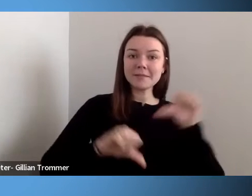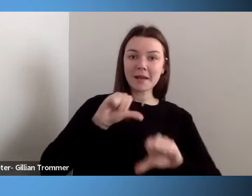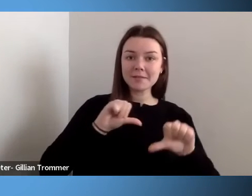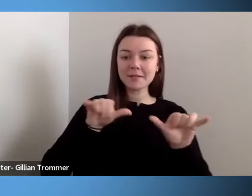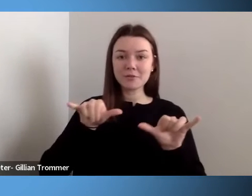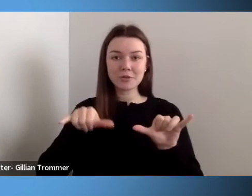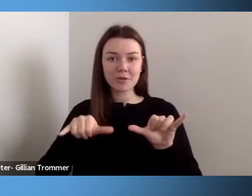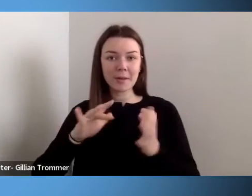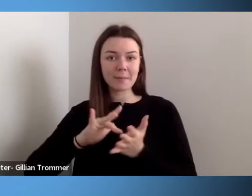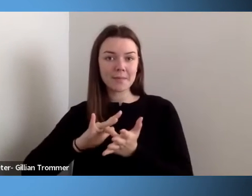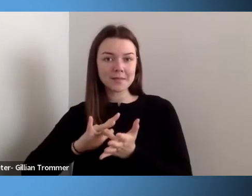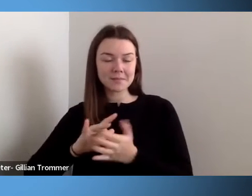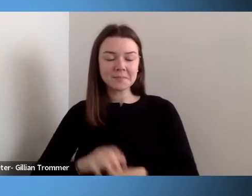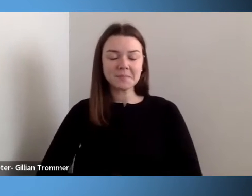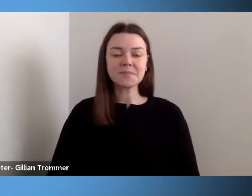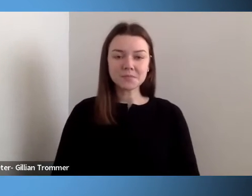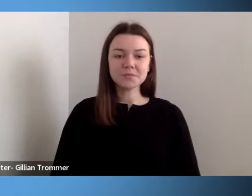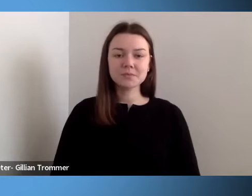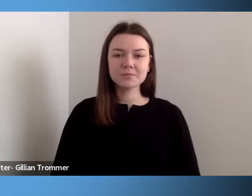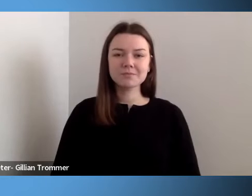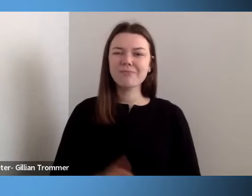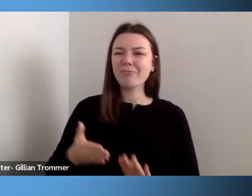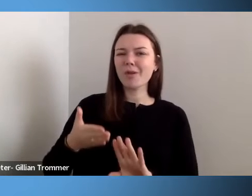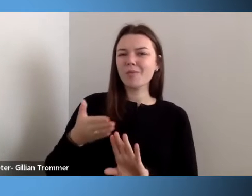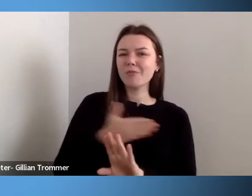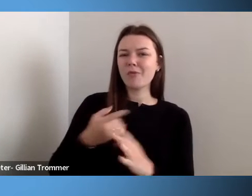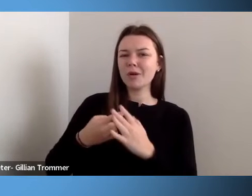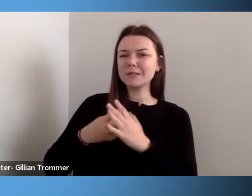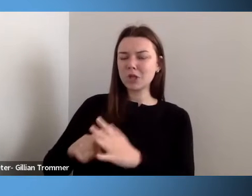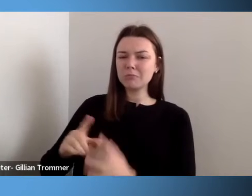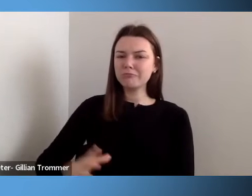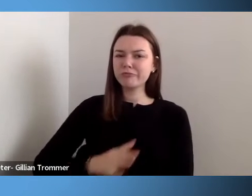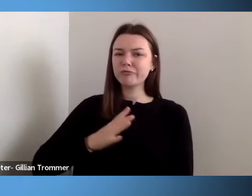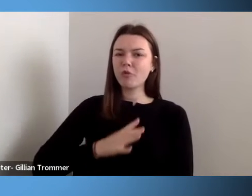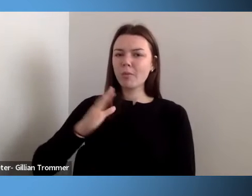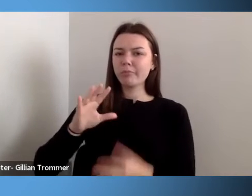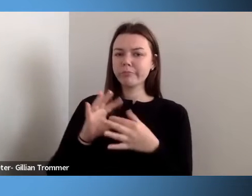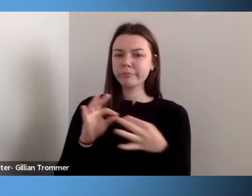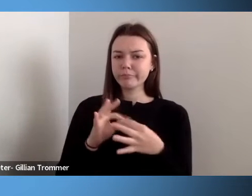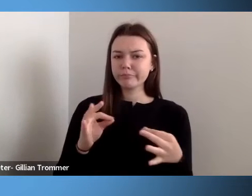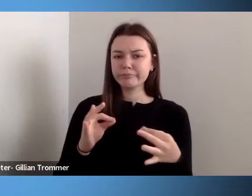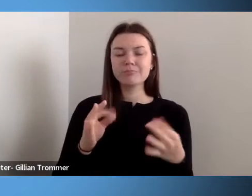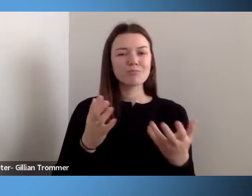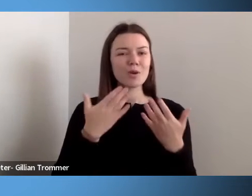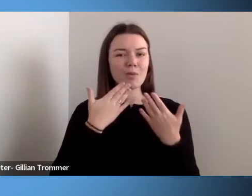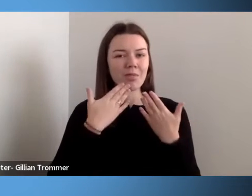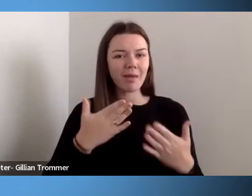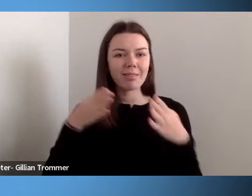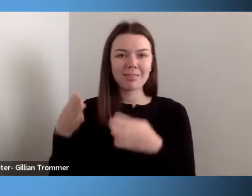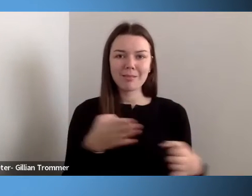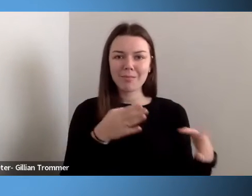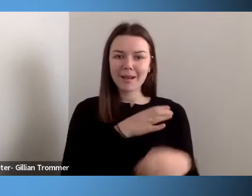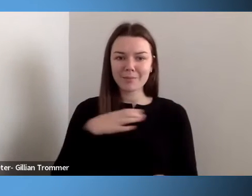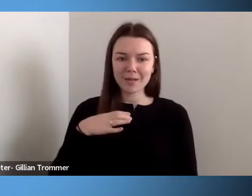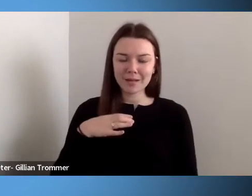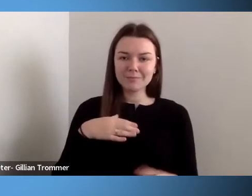move forward with my formal remarks, I'd like to thank the planning committee, Dr. Voss, Dr. Cooper,